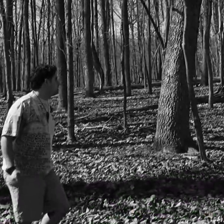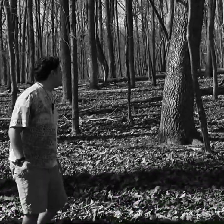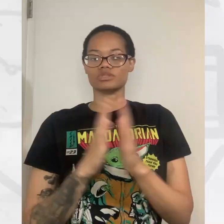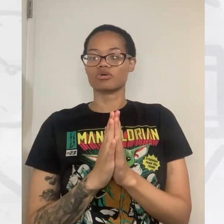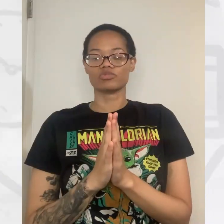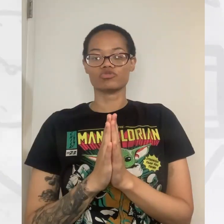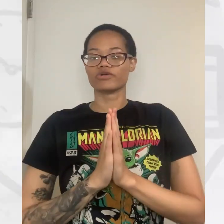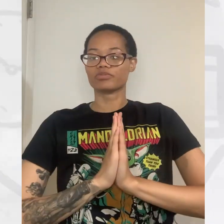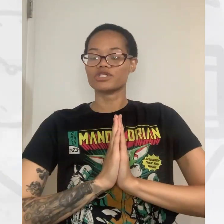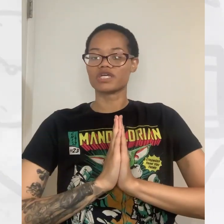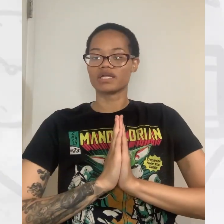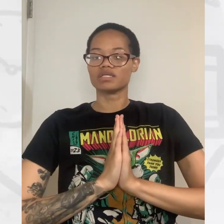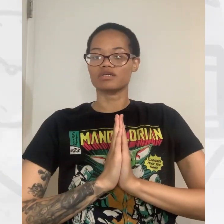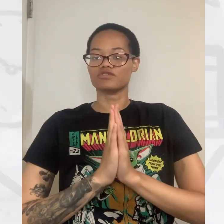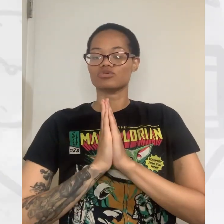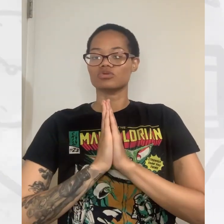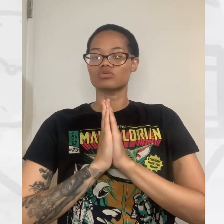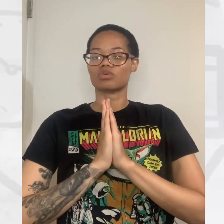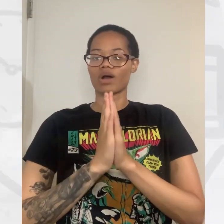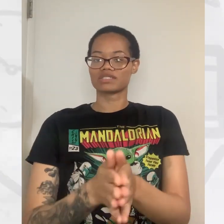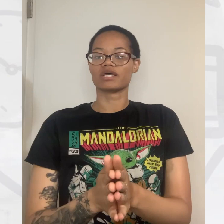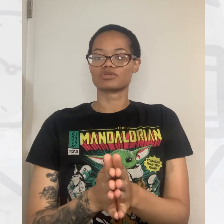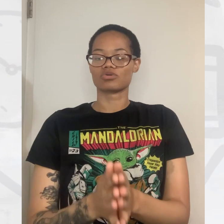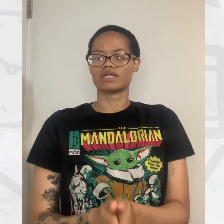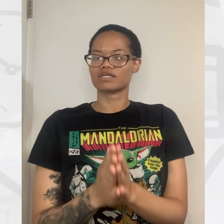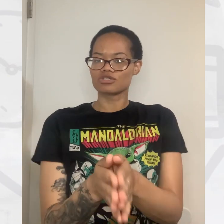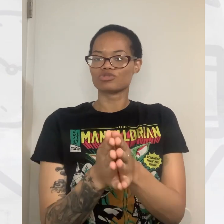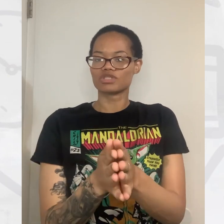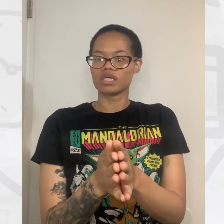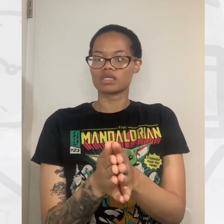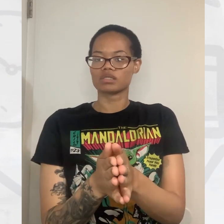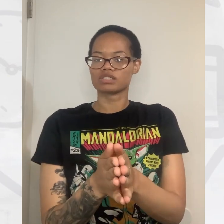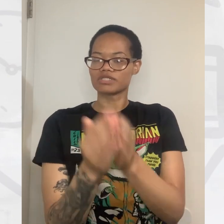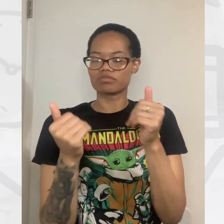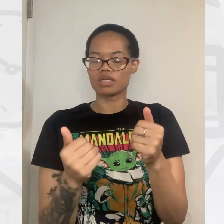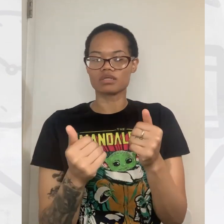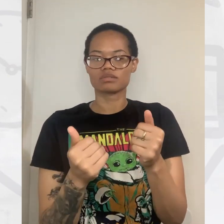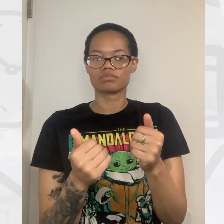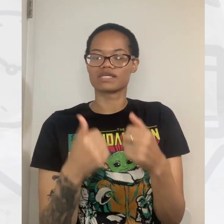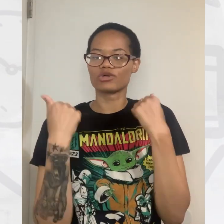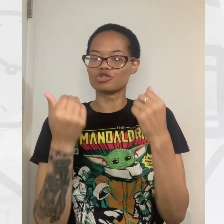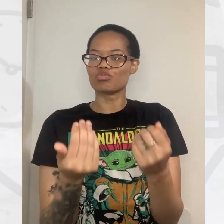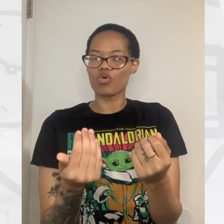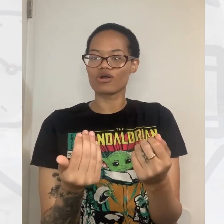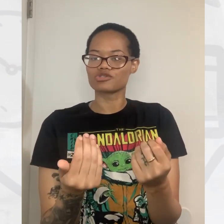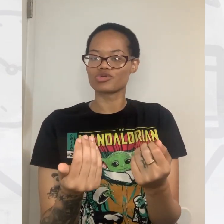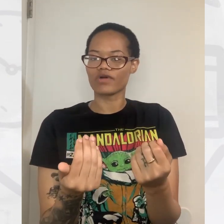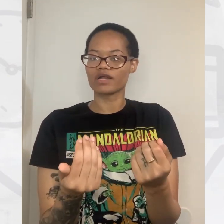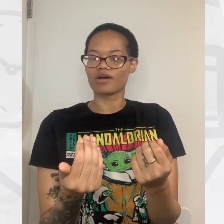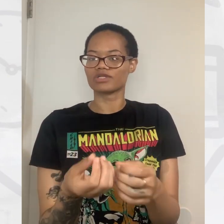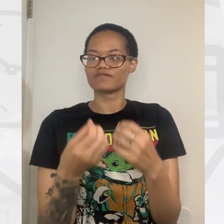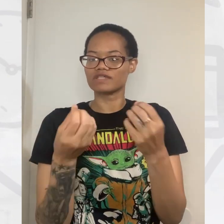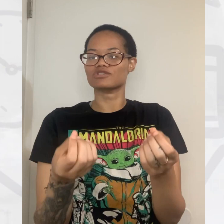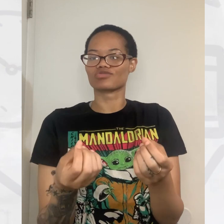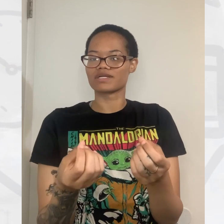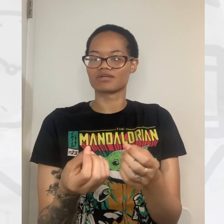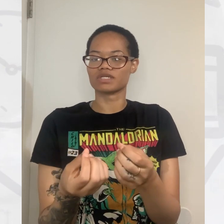You know, it would greatly appreciate it if you watched the episode and let us know what you think. Especially me, because I'm going to do more screenwriting.